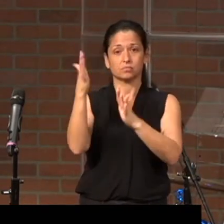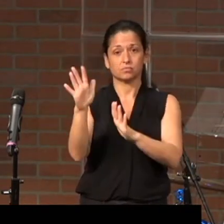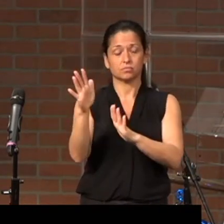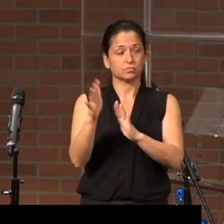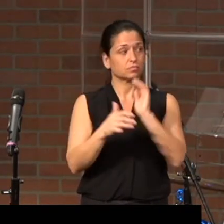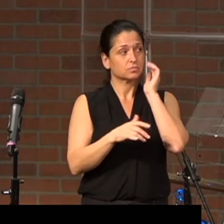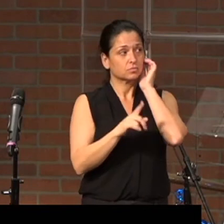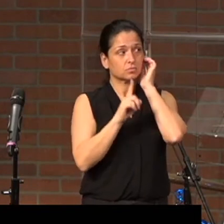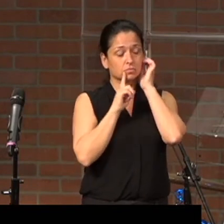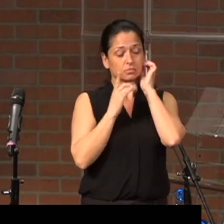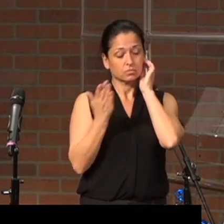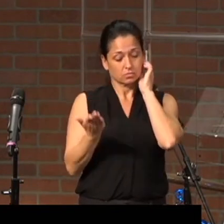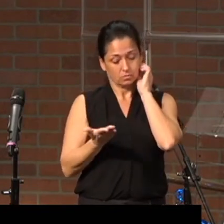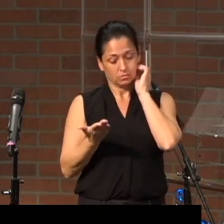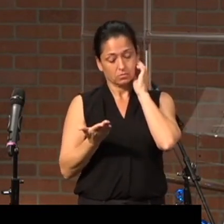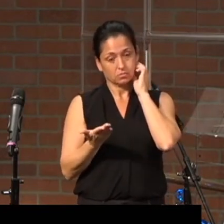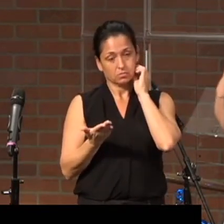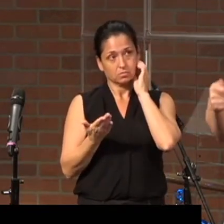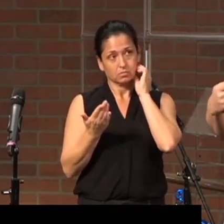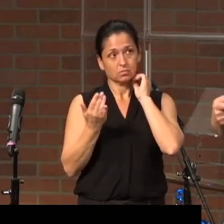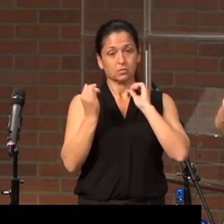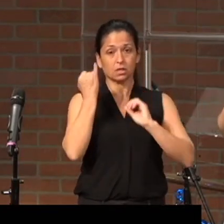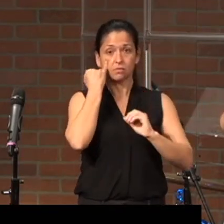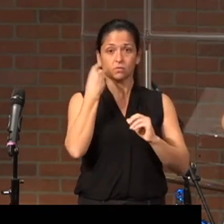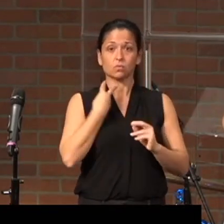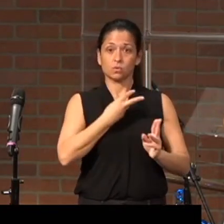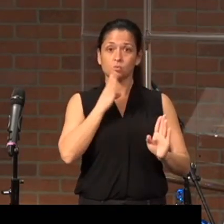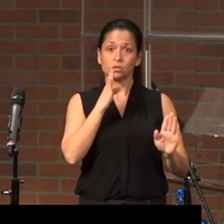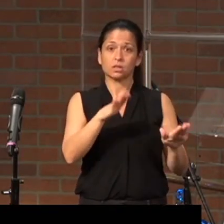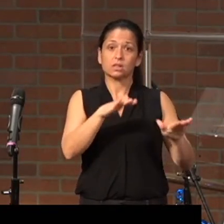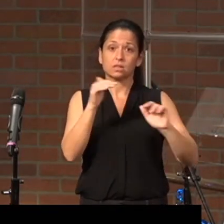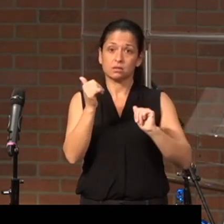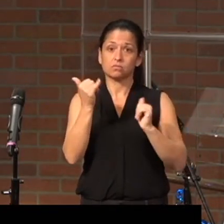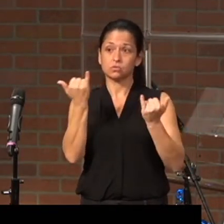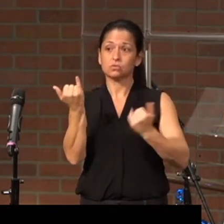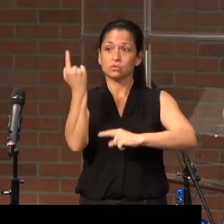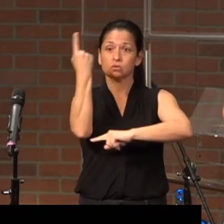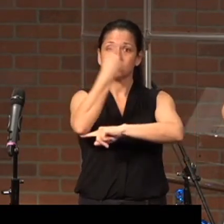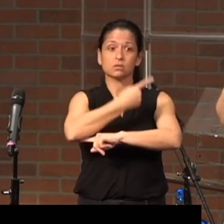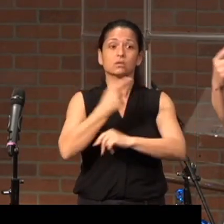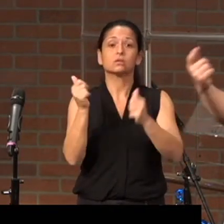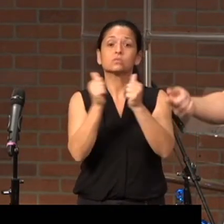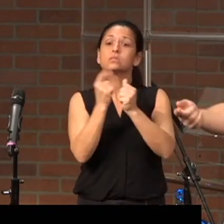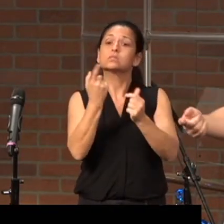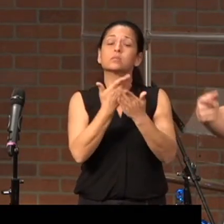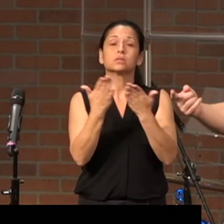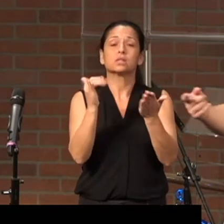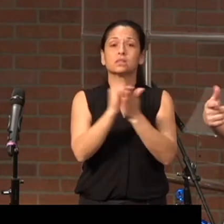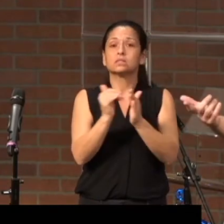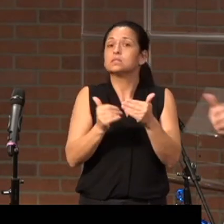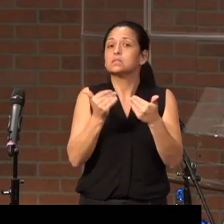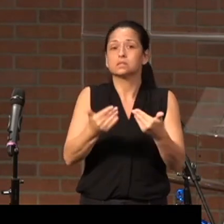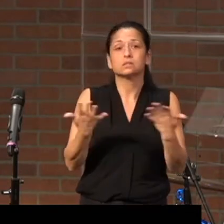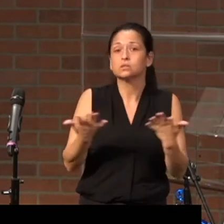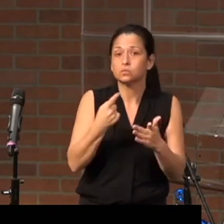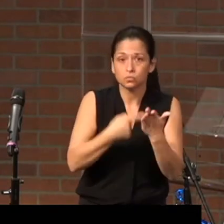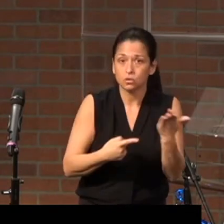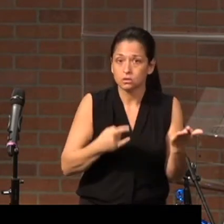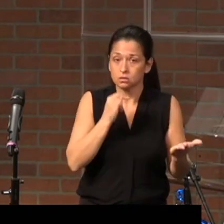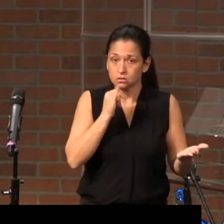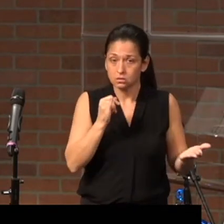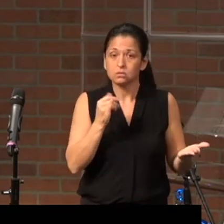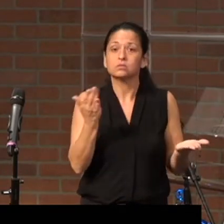So here's, if we're going to leave here with something that's next, here's what it is.